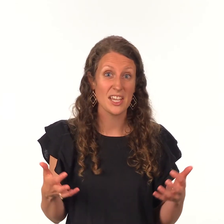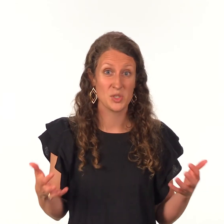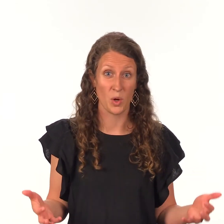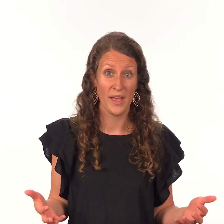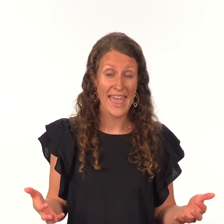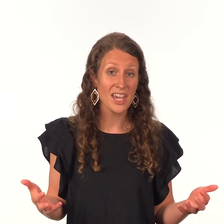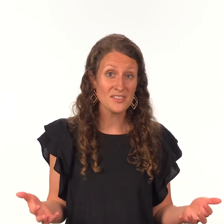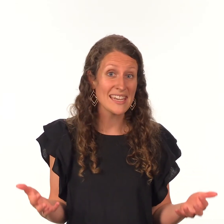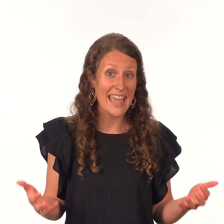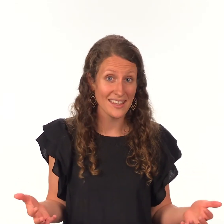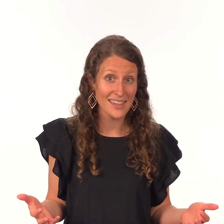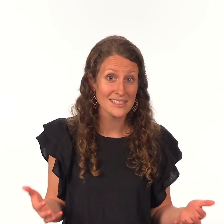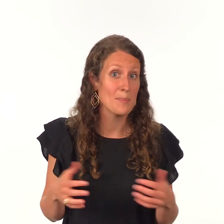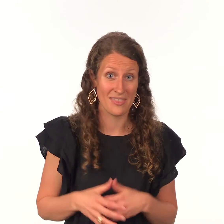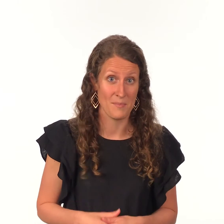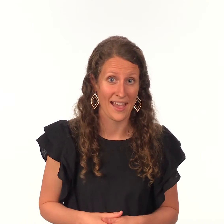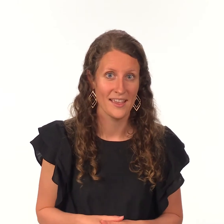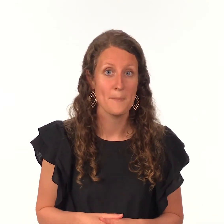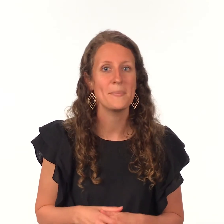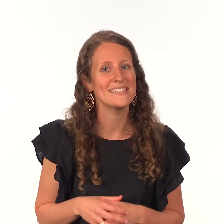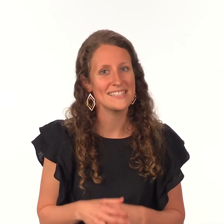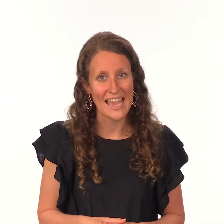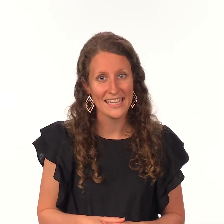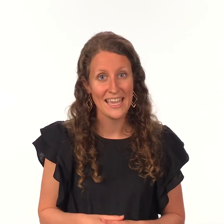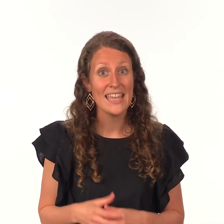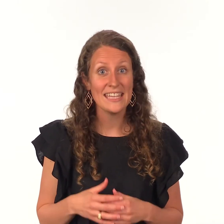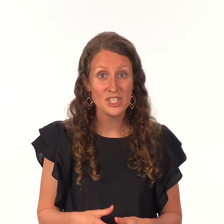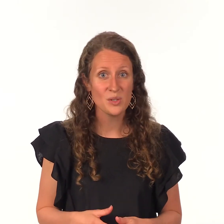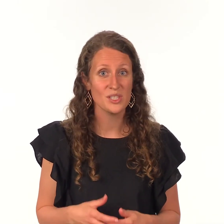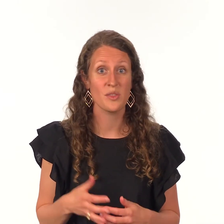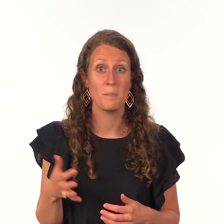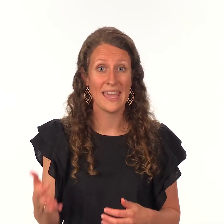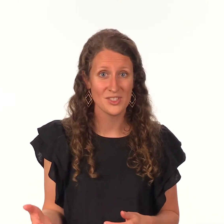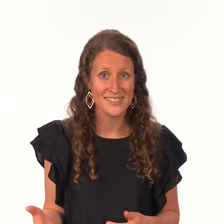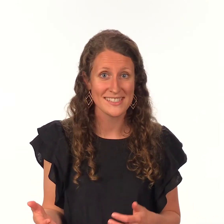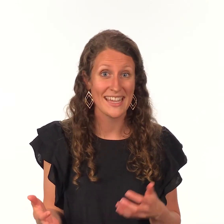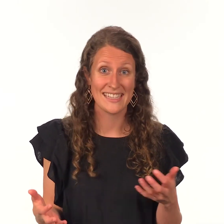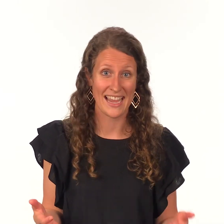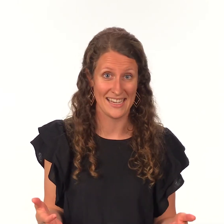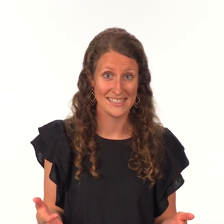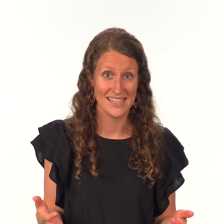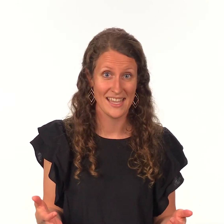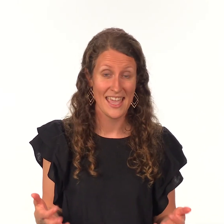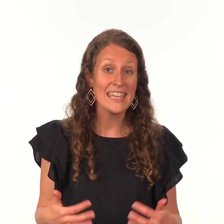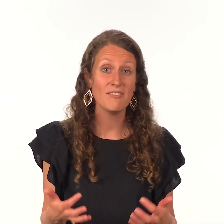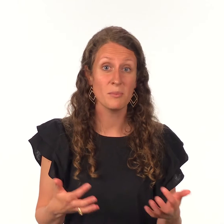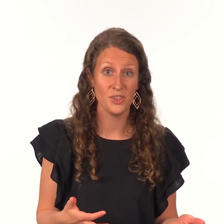control and could have done anything to pay them back but instead he chose to show them patience and kindness he gave them food